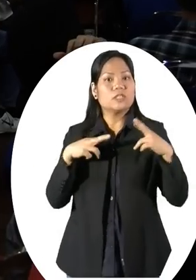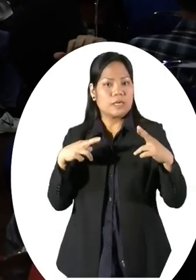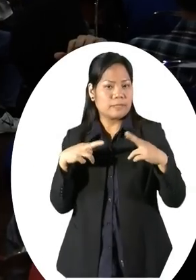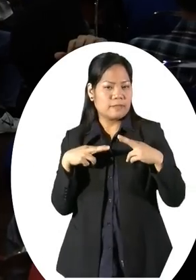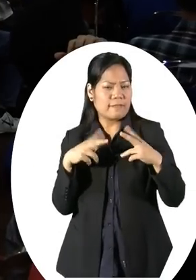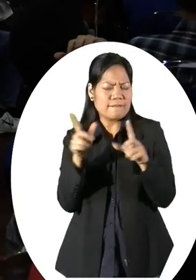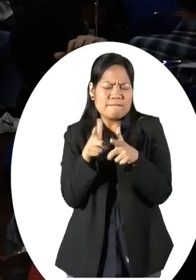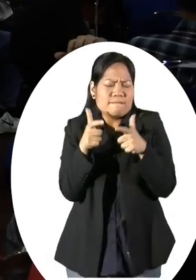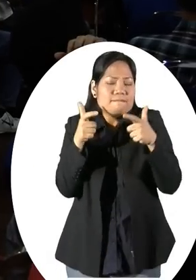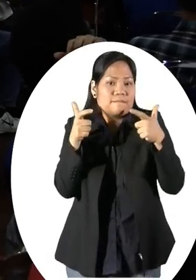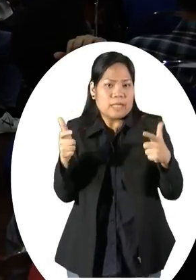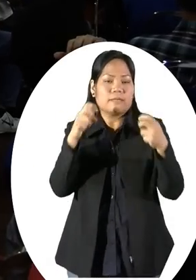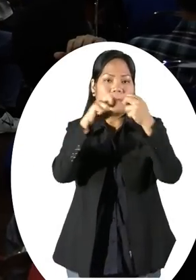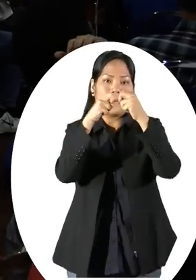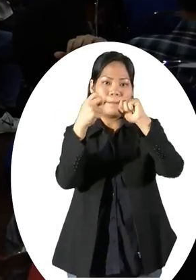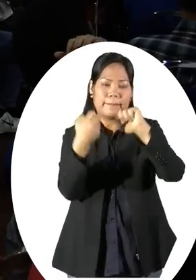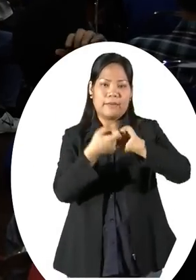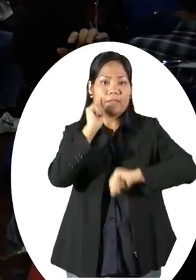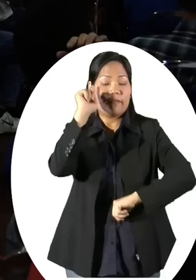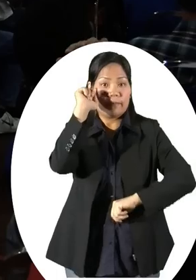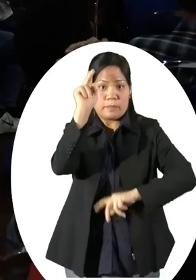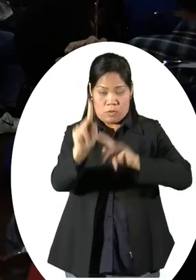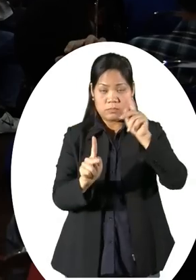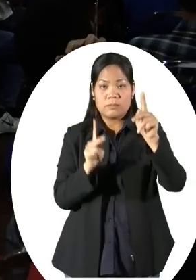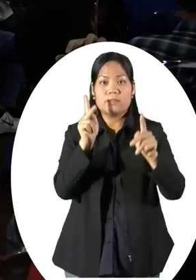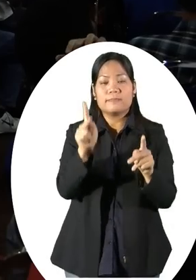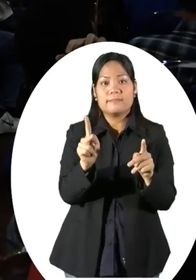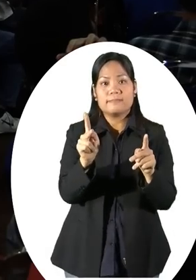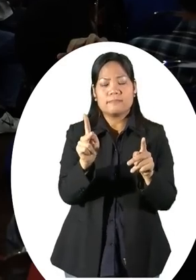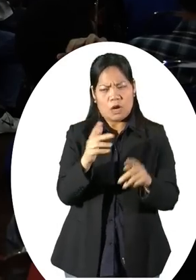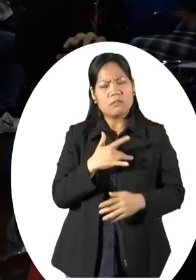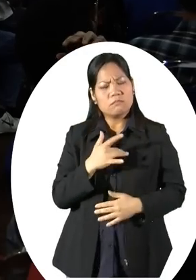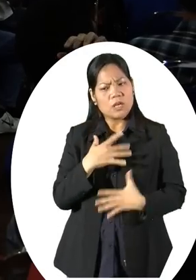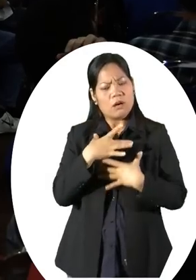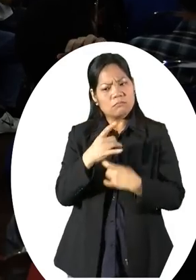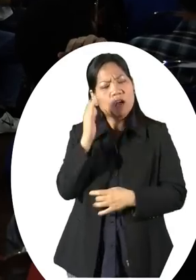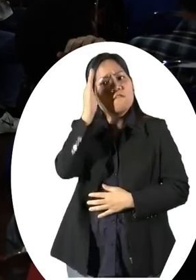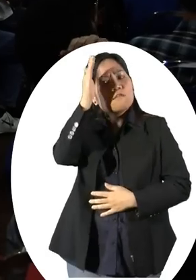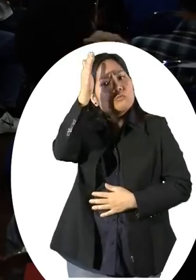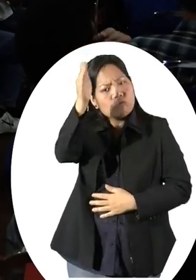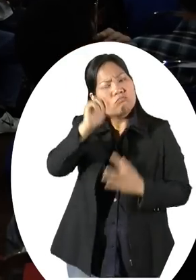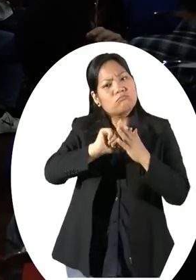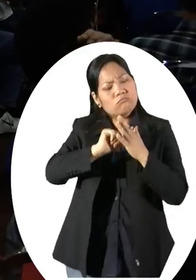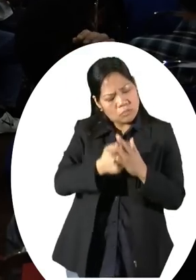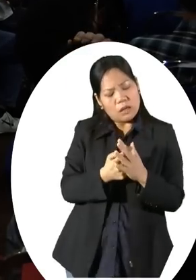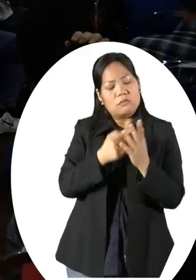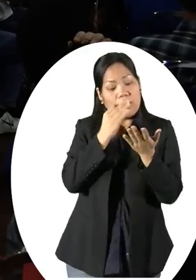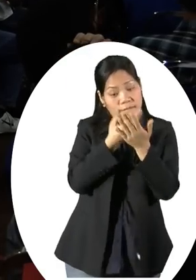thing that worries a lot of deaf people. So I would like to then also to start a series of financial planning and retirement